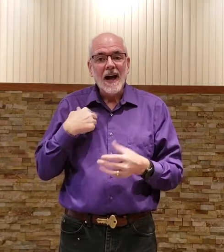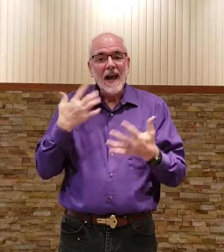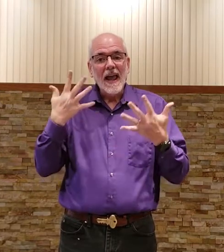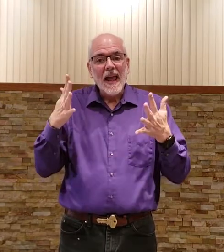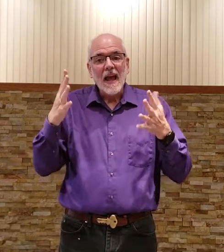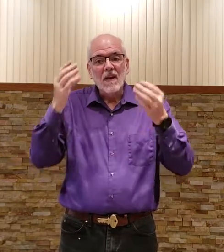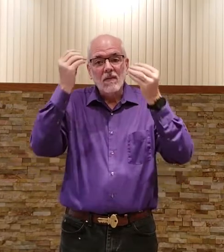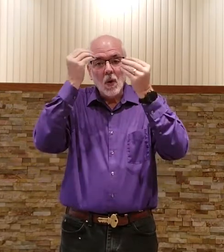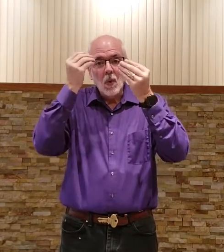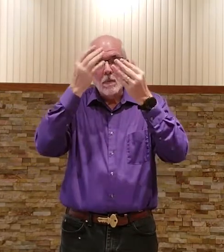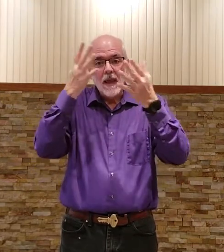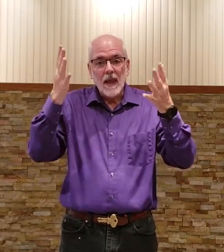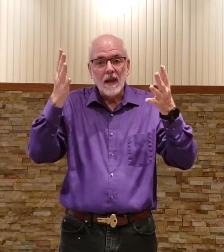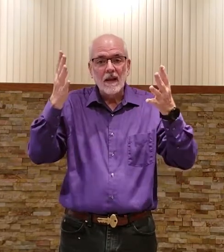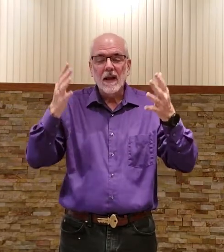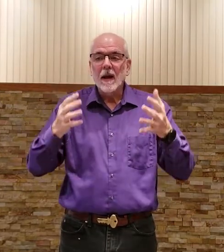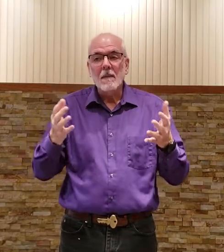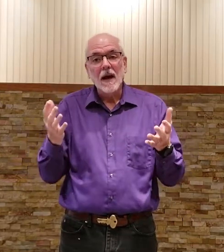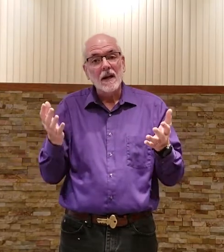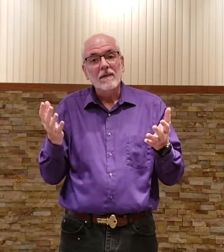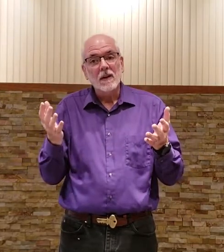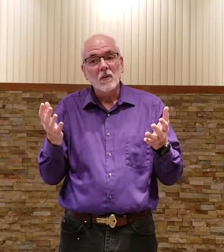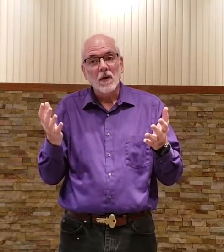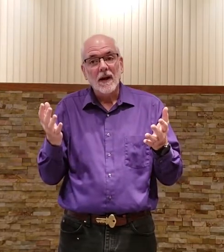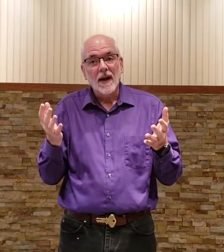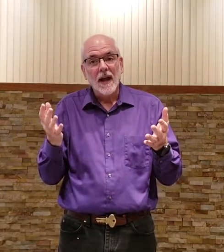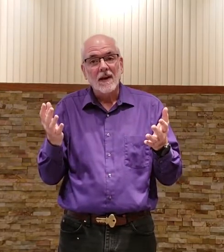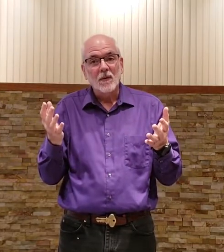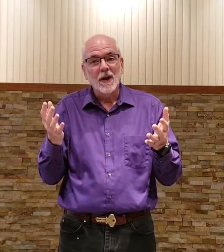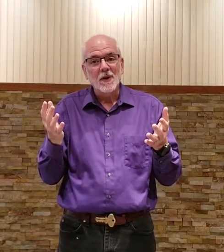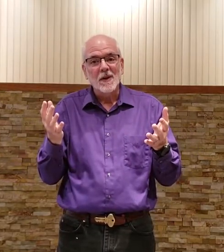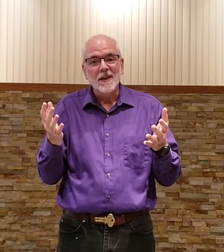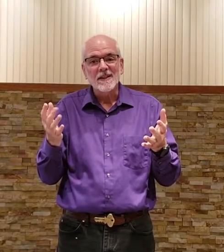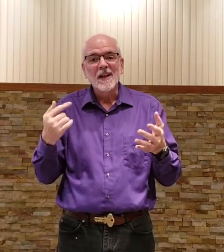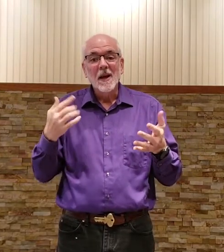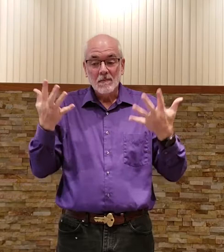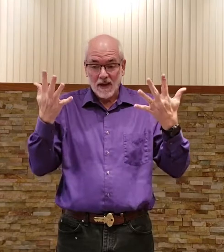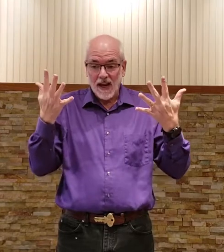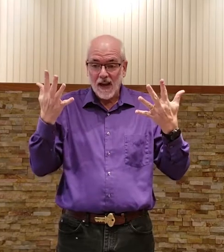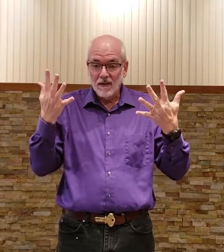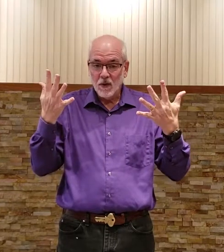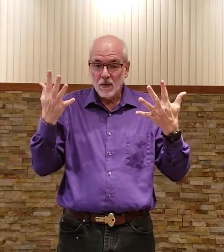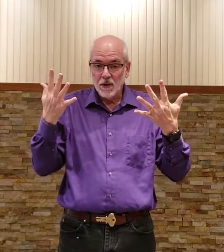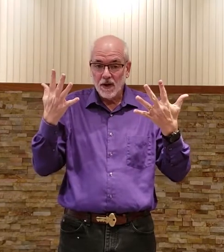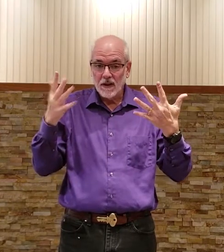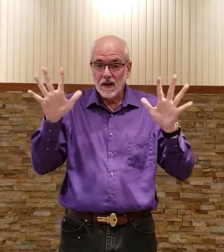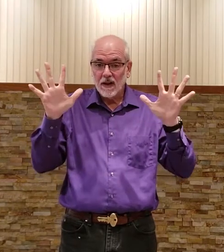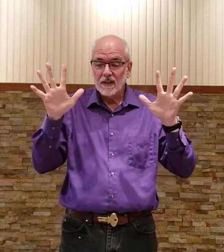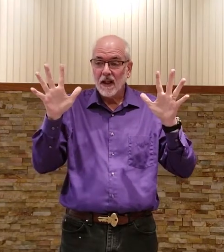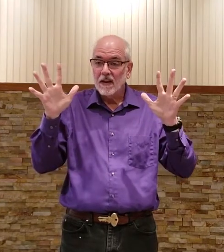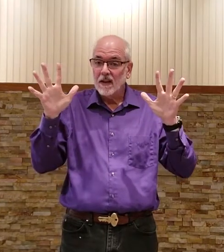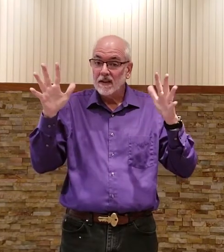i have obeyed and i might leave out the word i have when i do this but have if you want to put it in there is like this